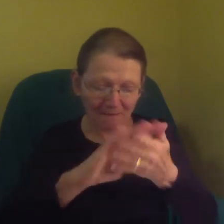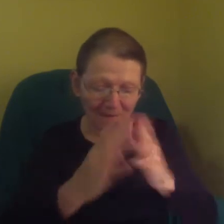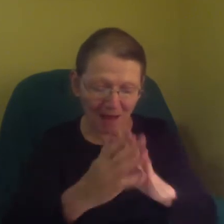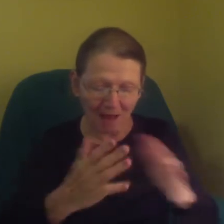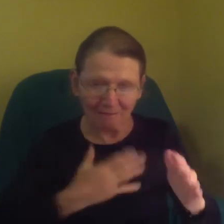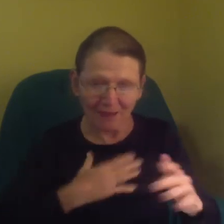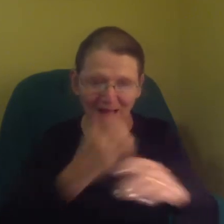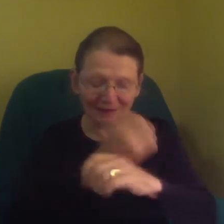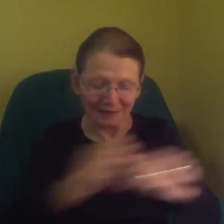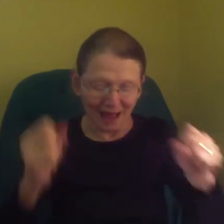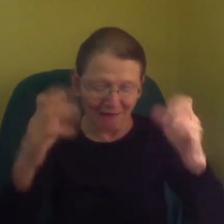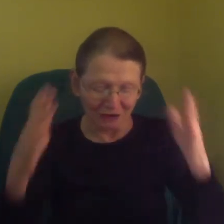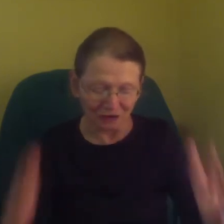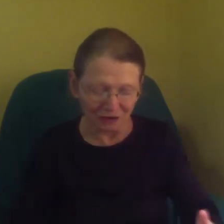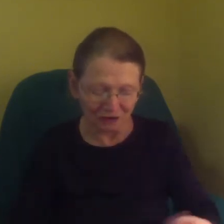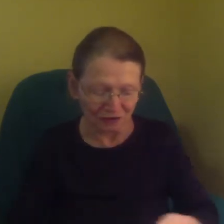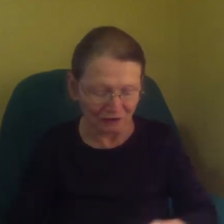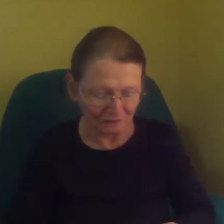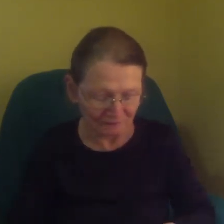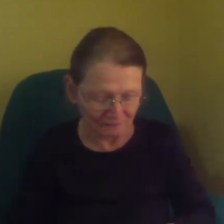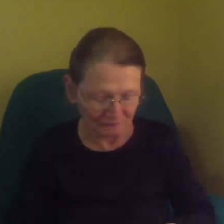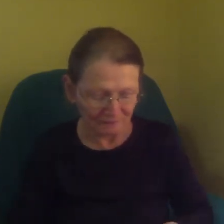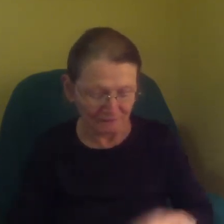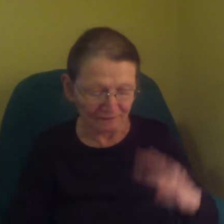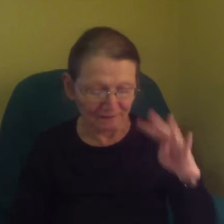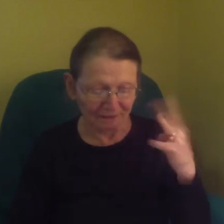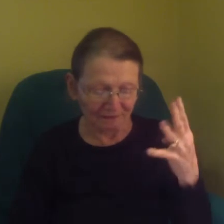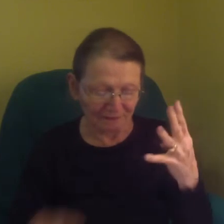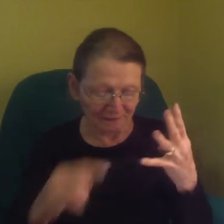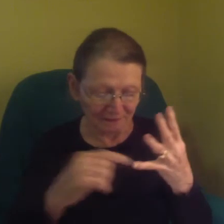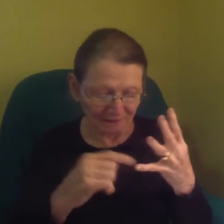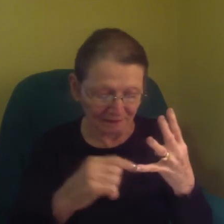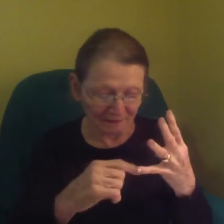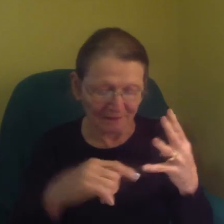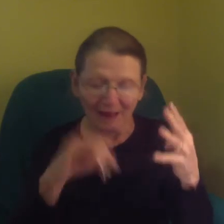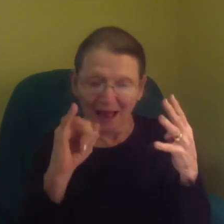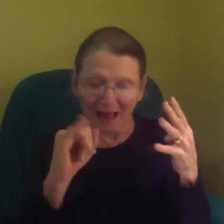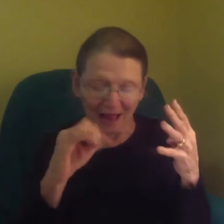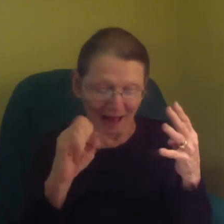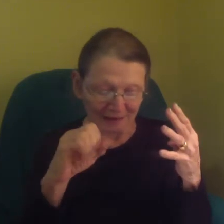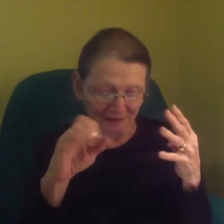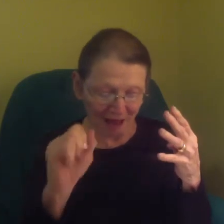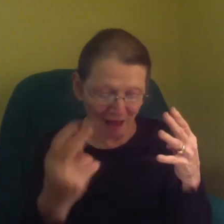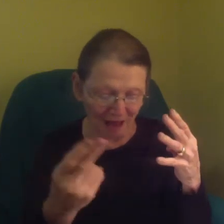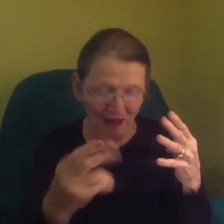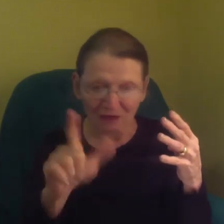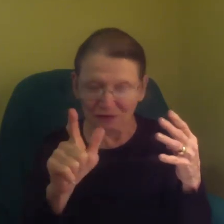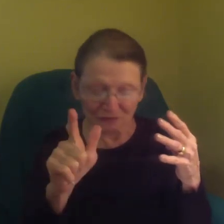That's how I'm going to to my